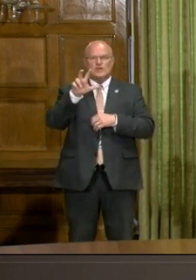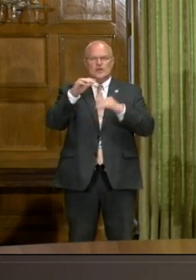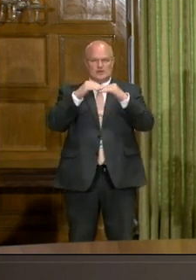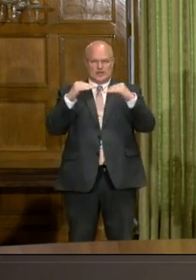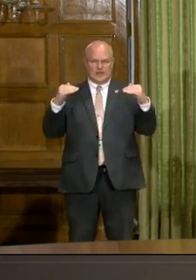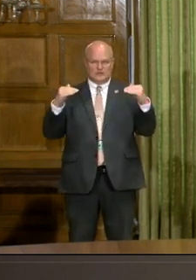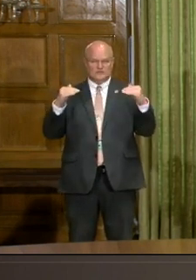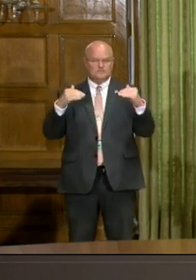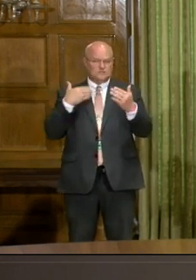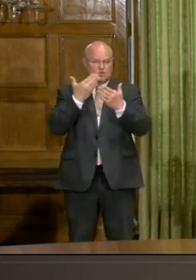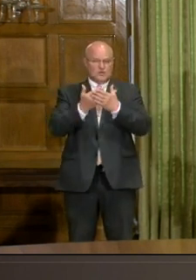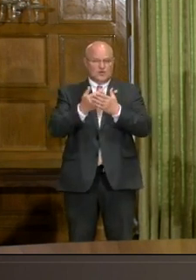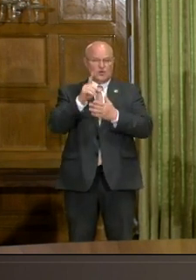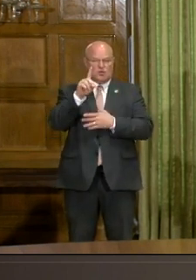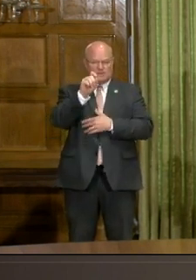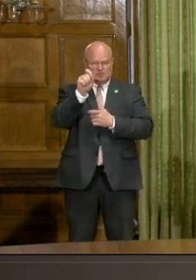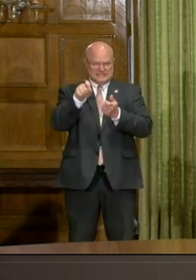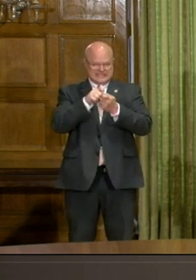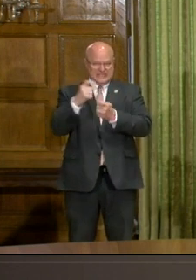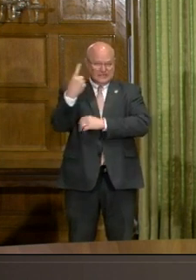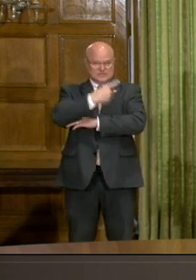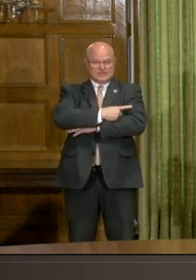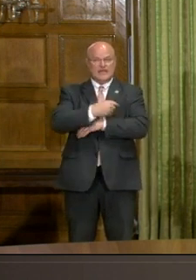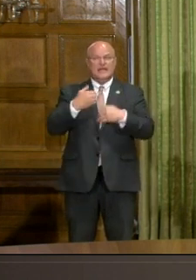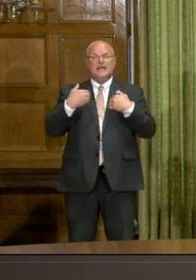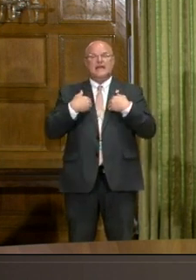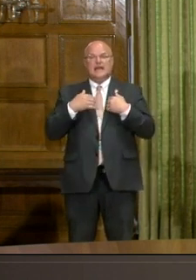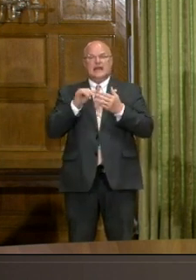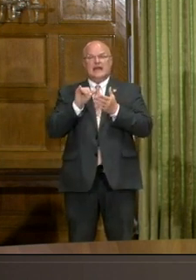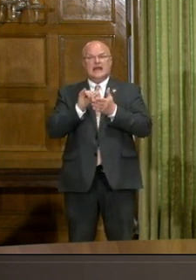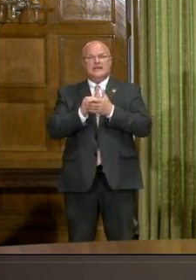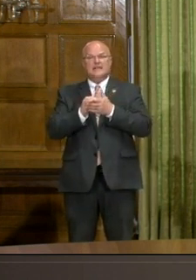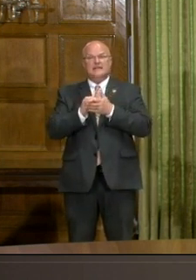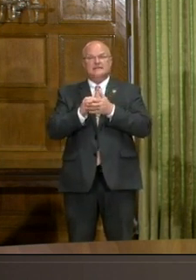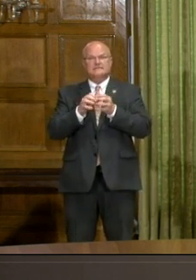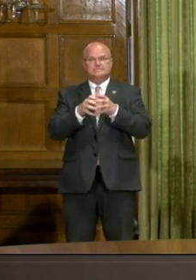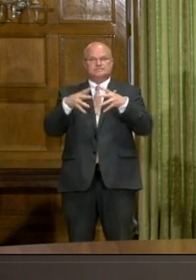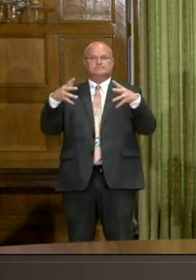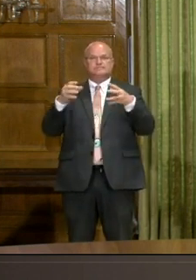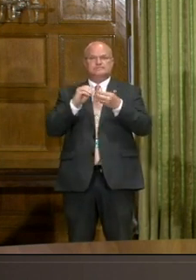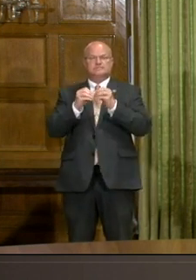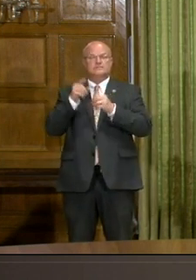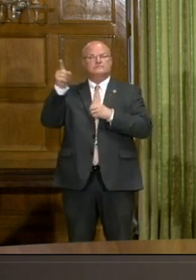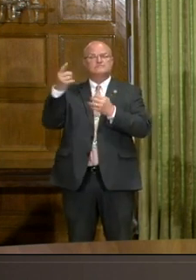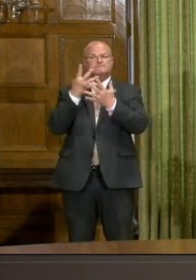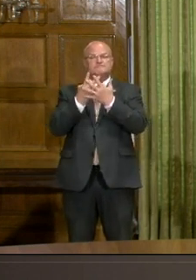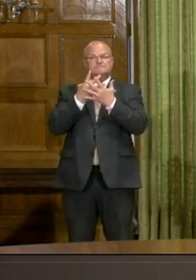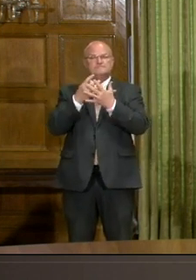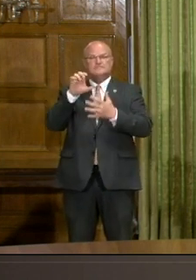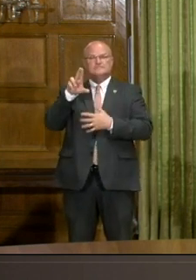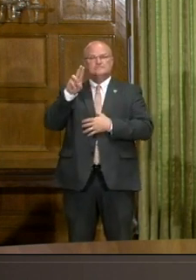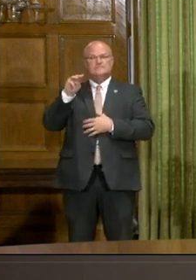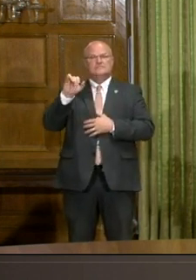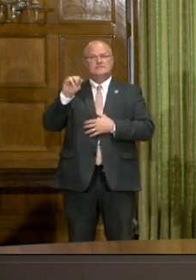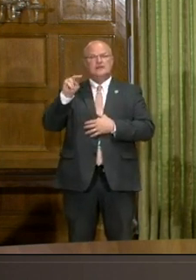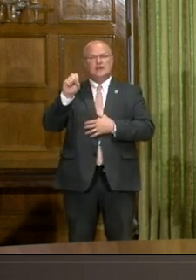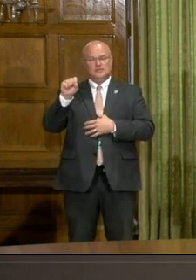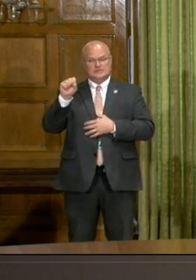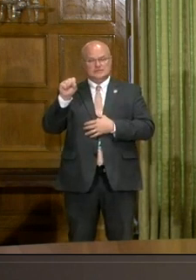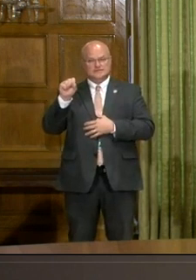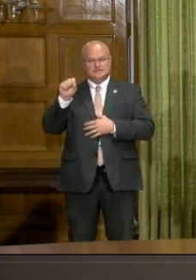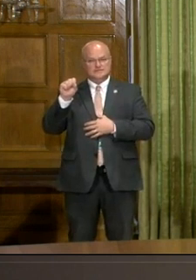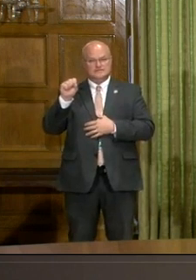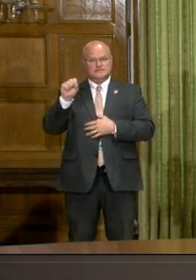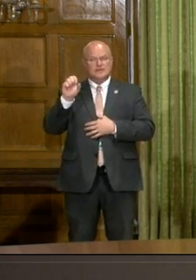level that we reached on one particular day when we had the expansive numbers in Cummins' maximum security facility.